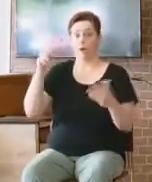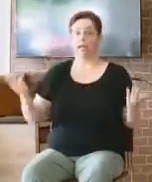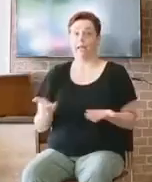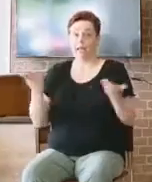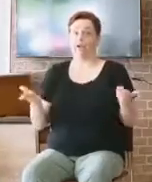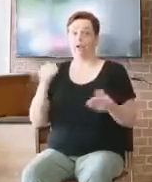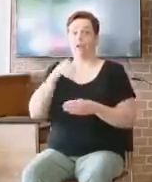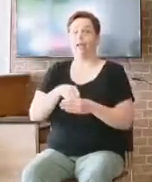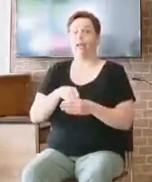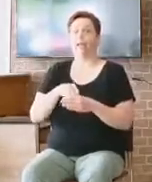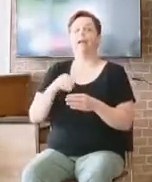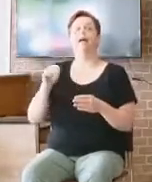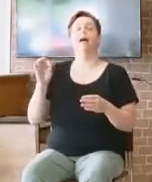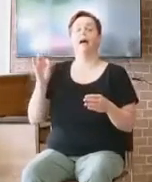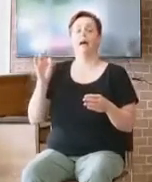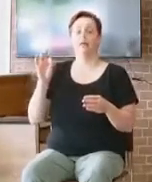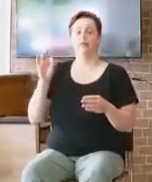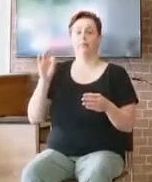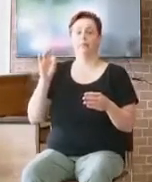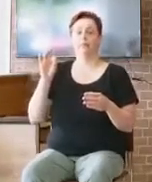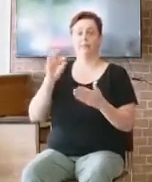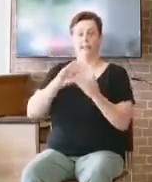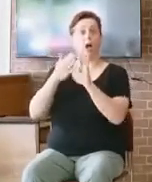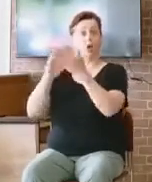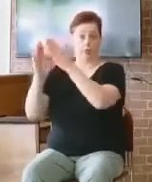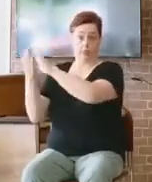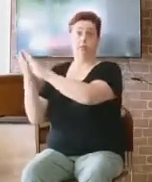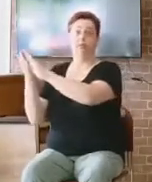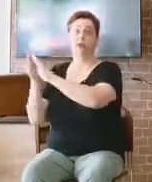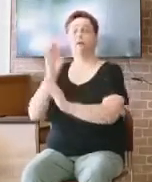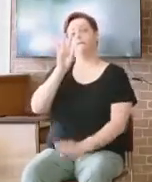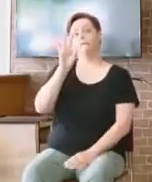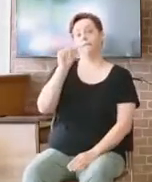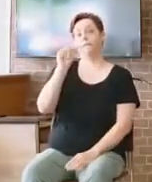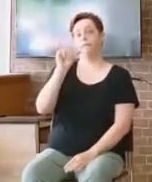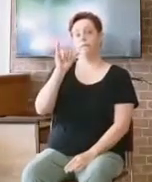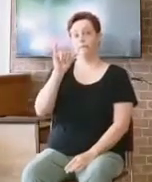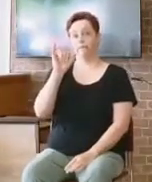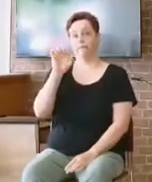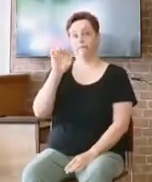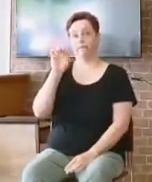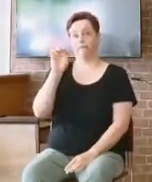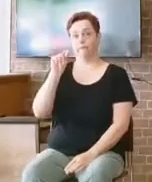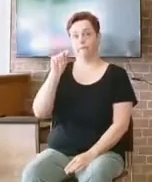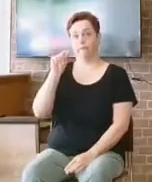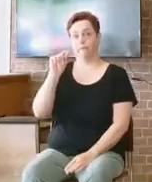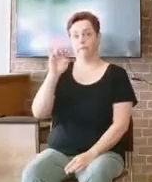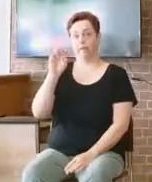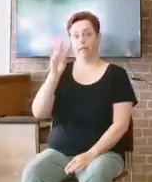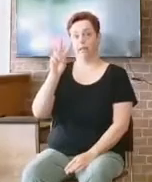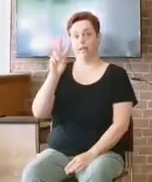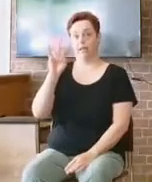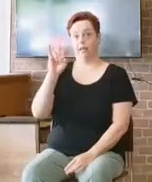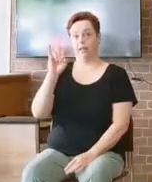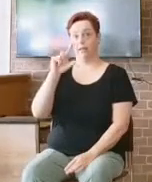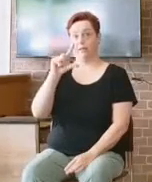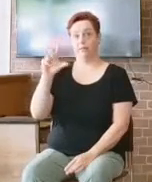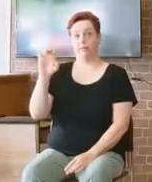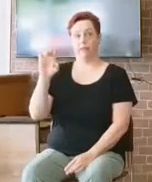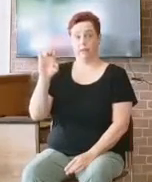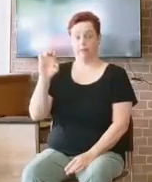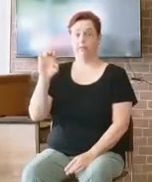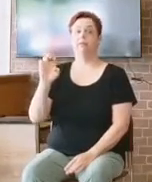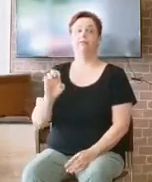So cause we have electric there still, I believe. At the park. At the park. Um, and we had it underneath the pavilion where the ball fields were at and it was a good time.